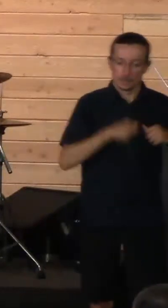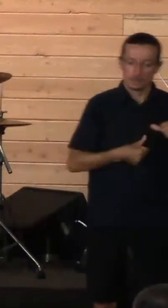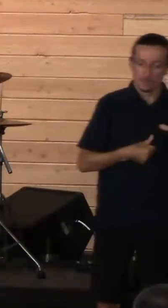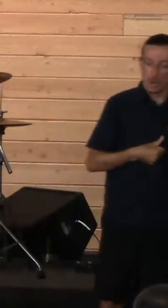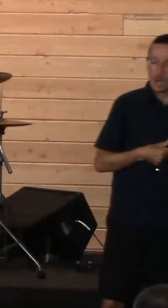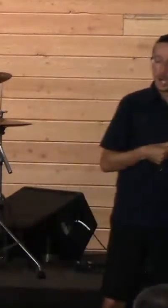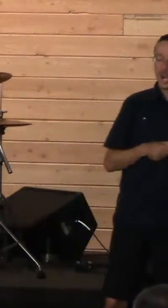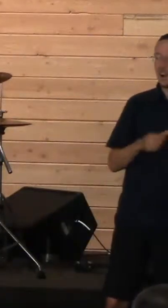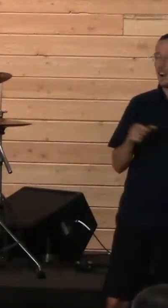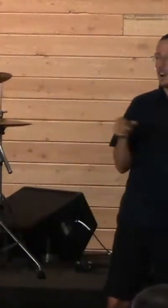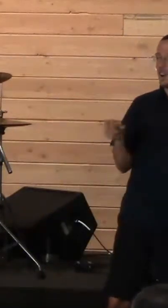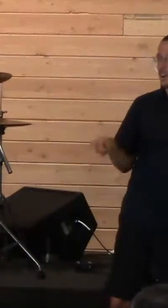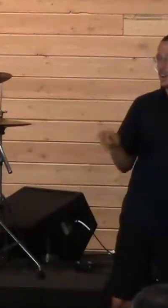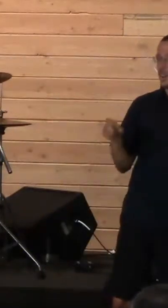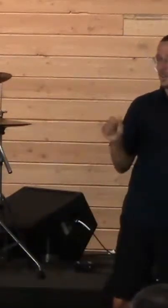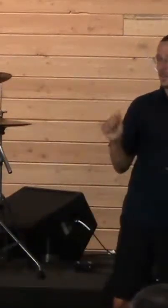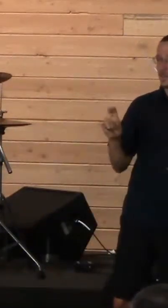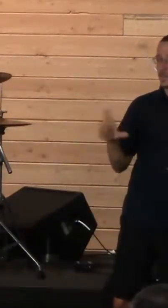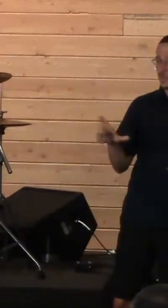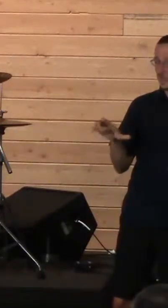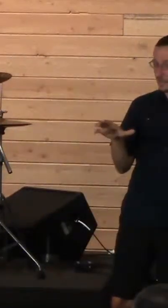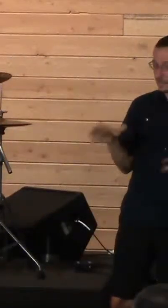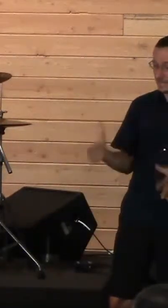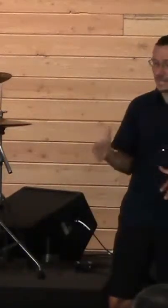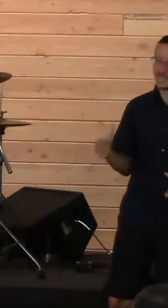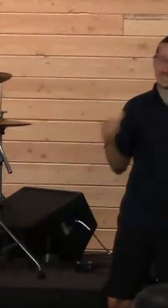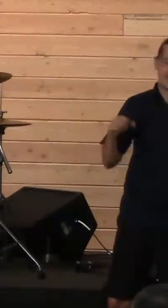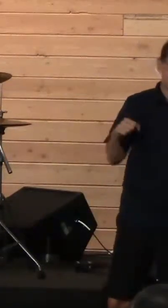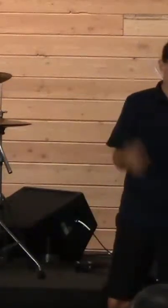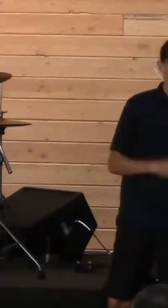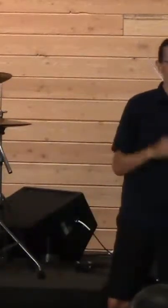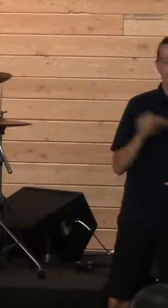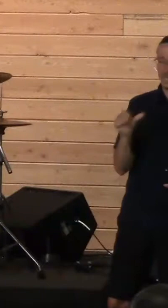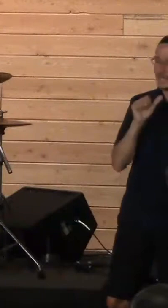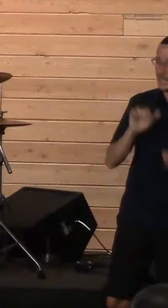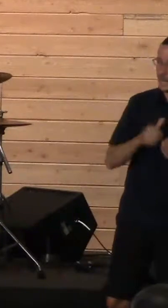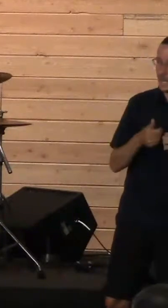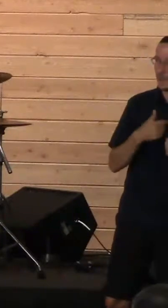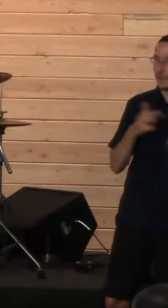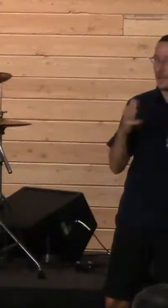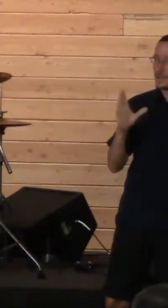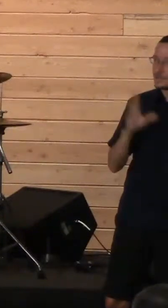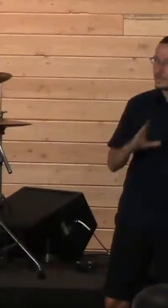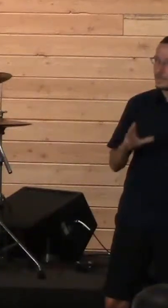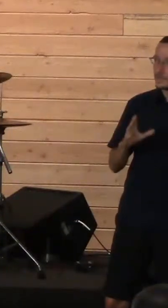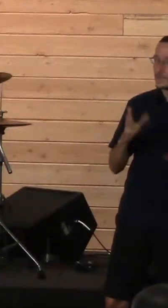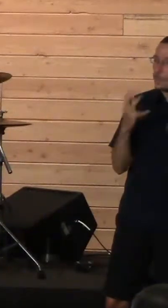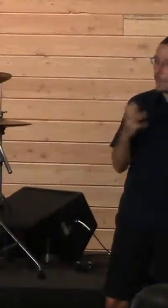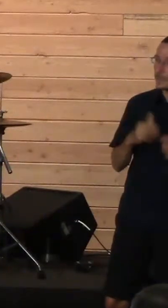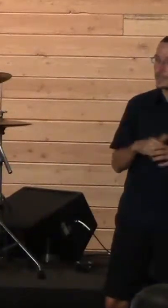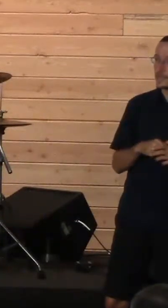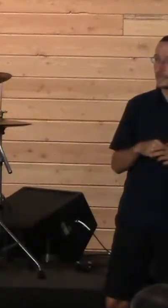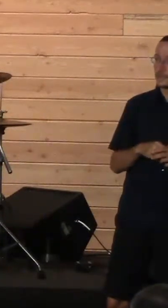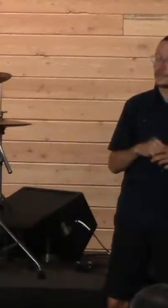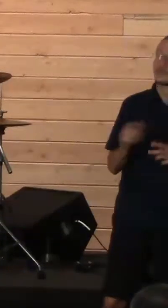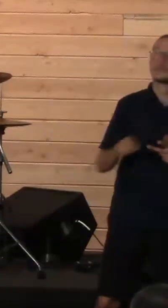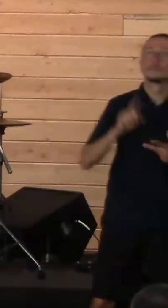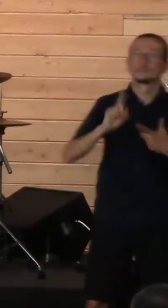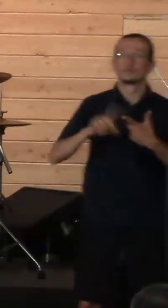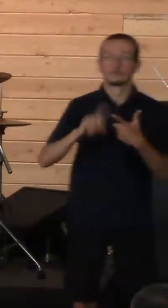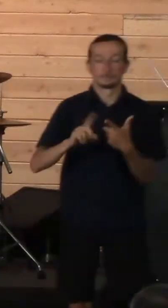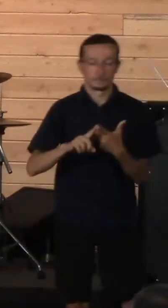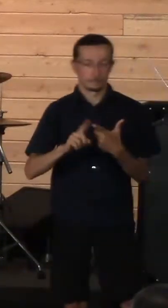wanted with Saul. And the second thing that I would say is that we have to pursue healing. And this is an active thing. have to